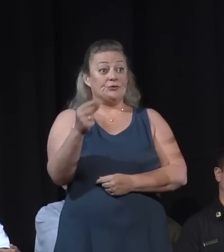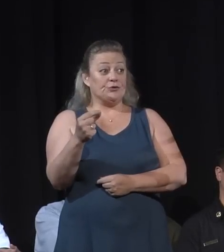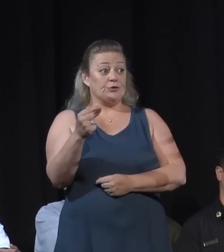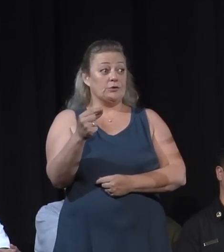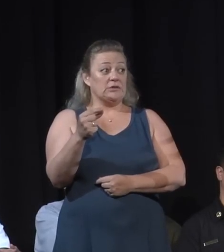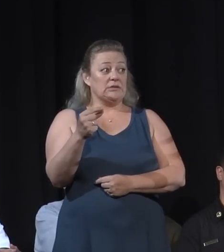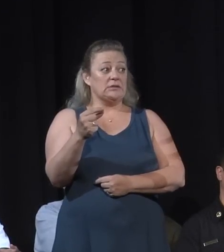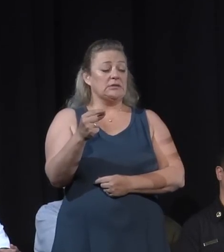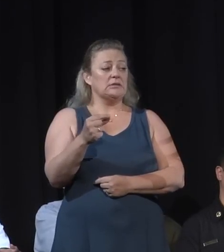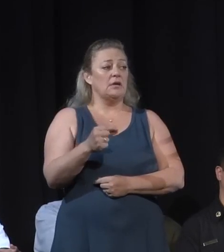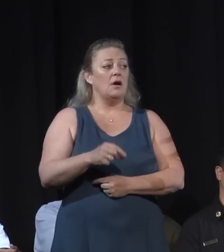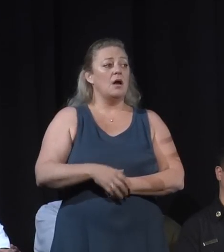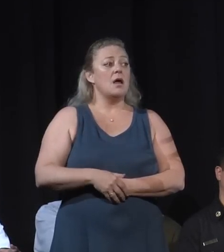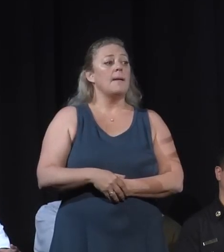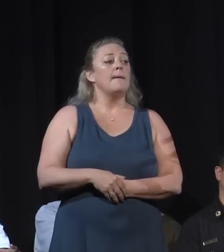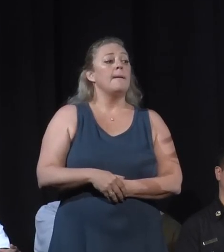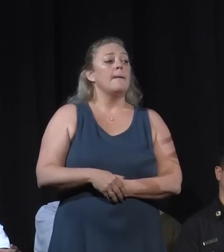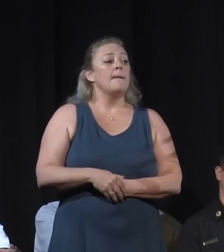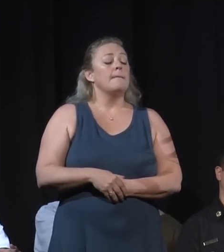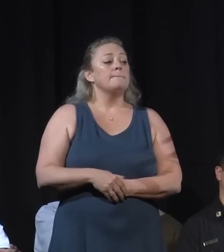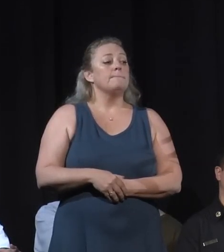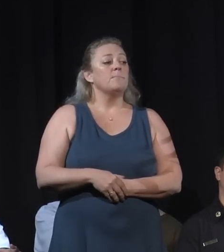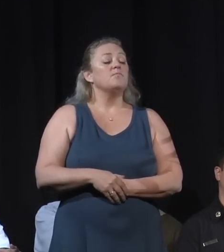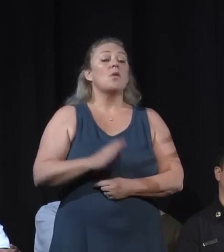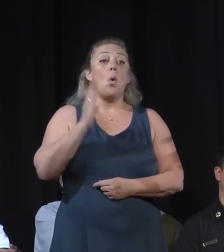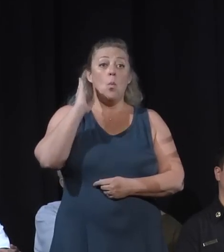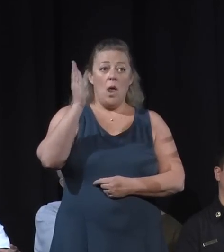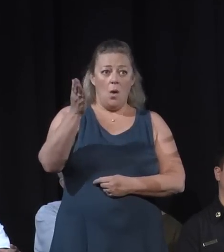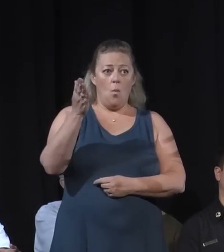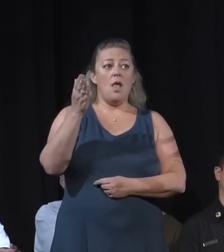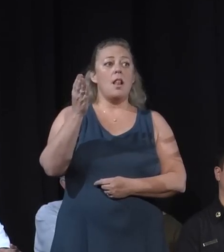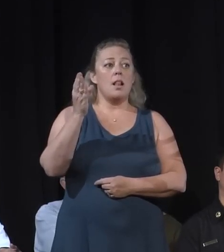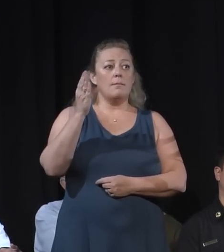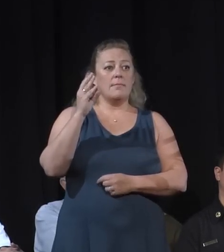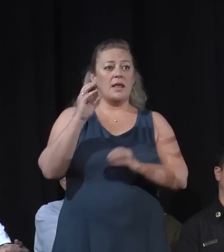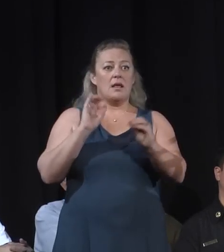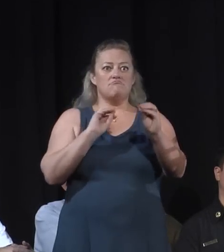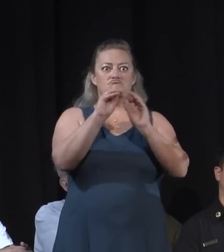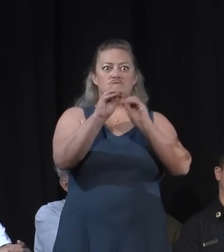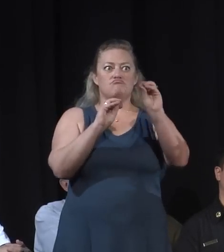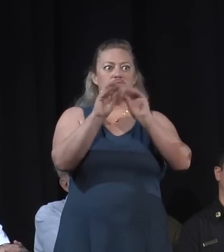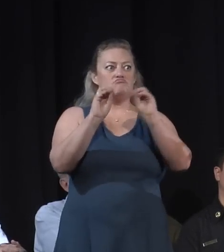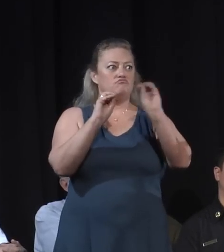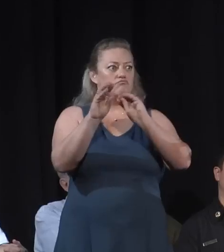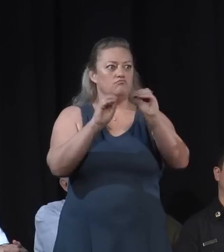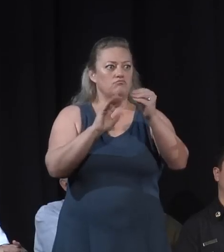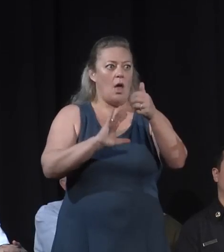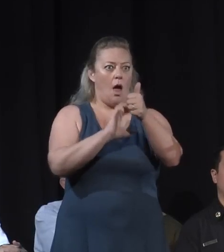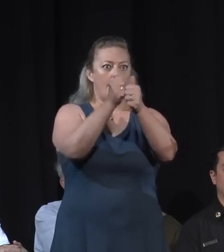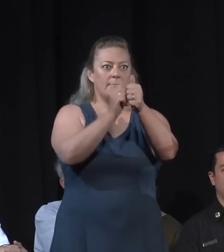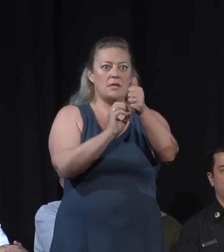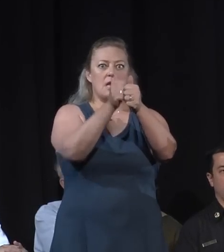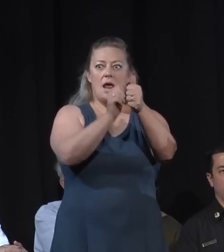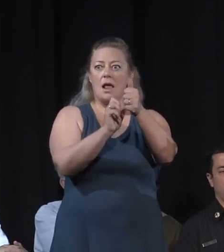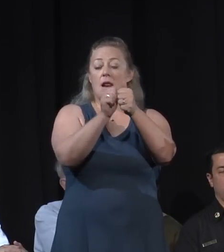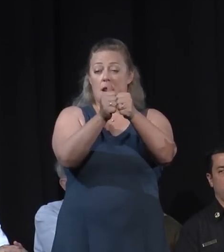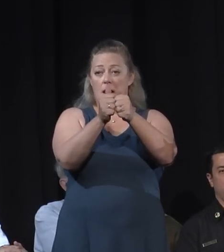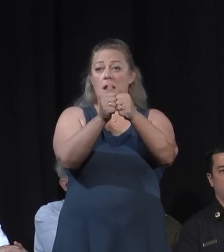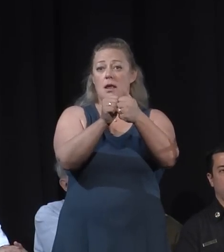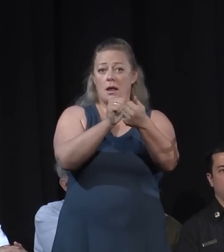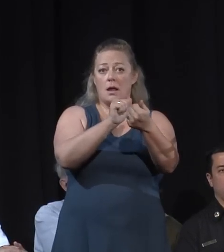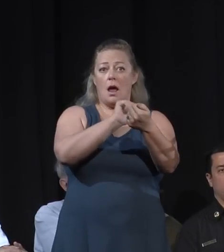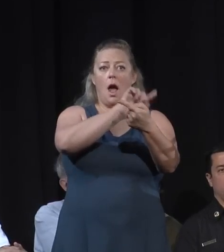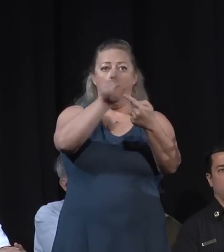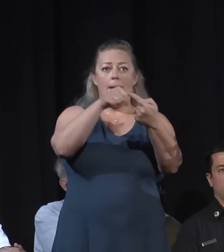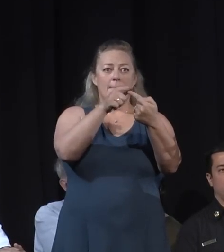the ash and the debris when you go back to your sites. We will be populating that with additional information on all of the debris removal